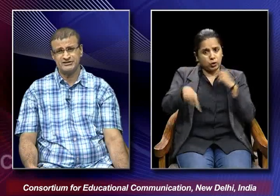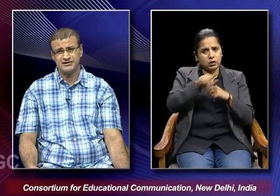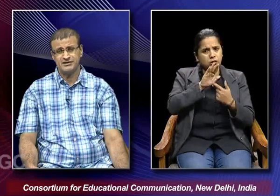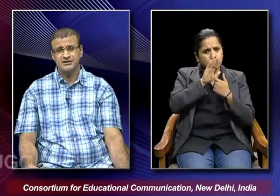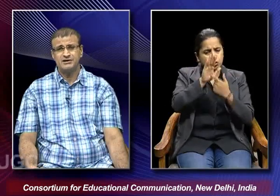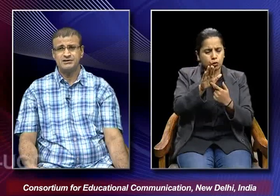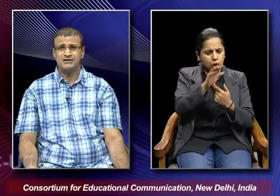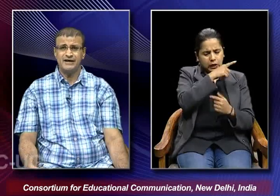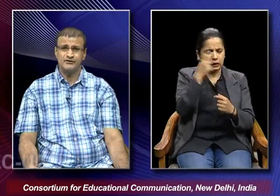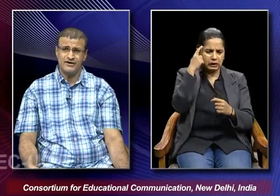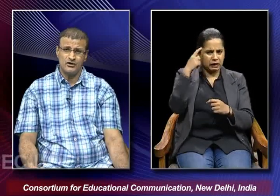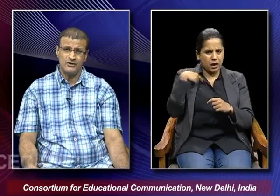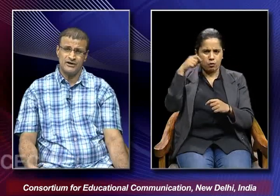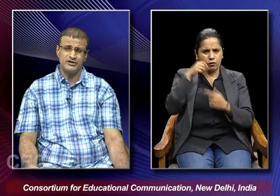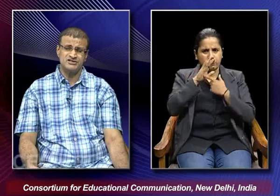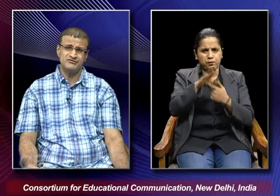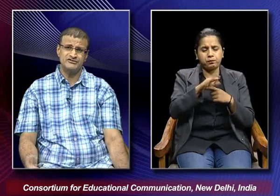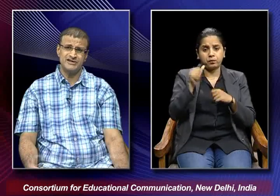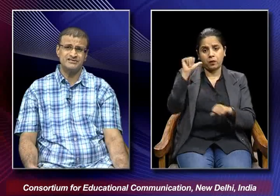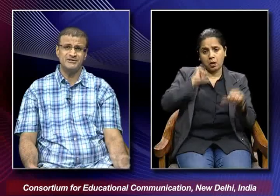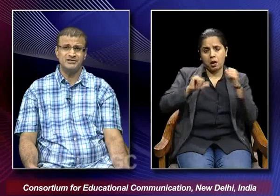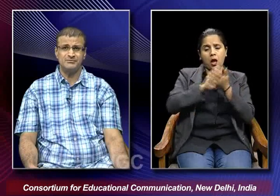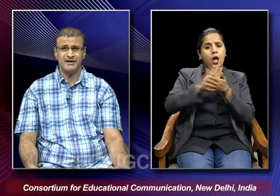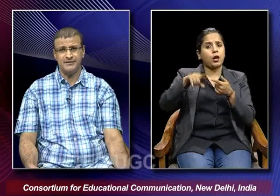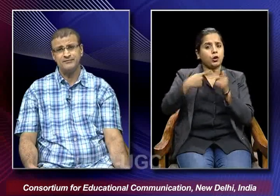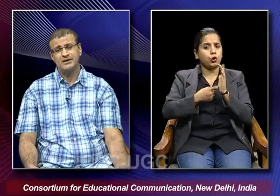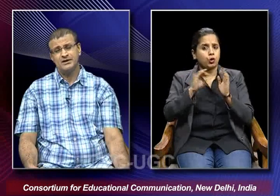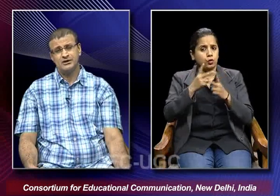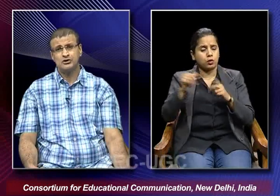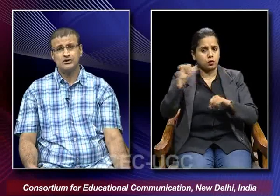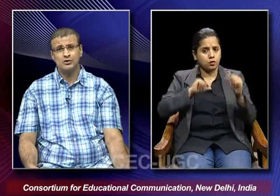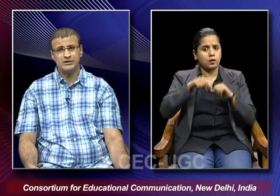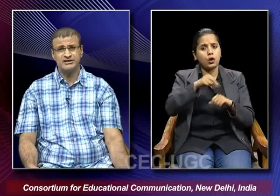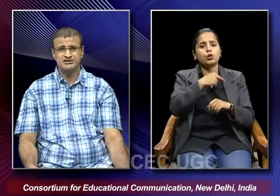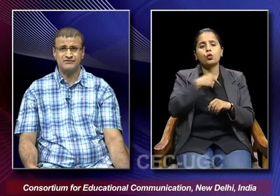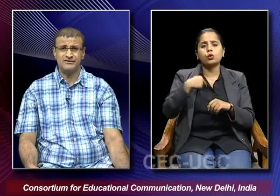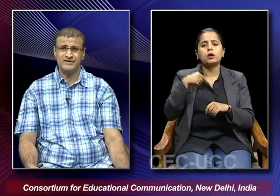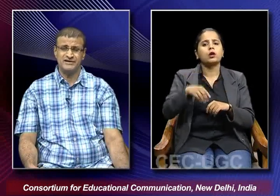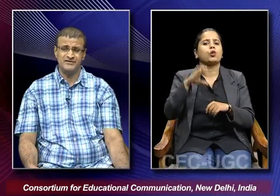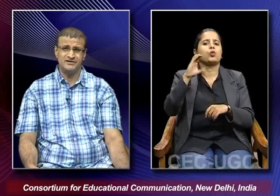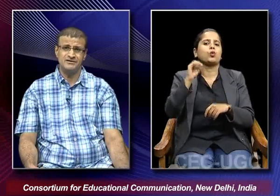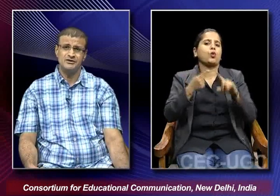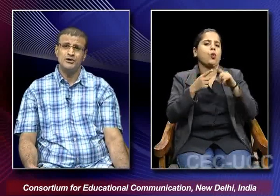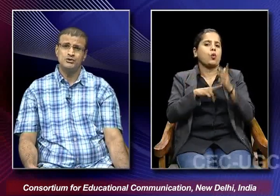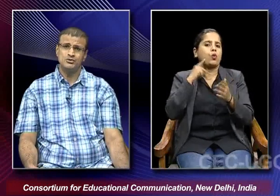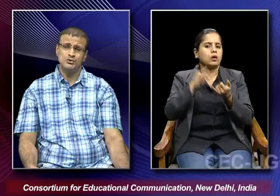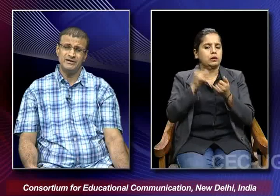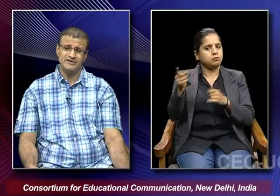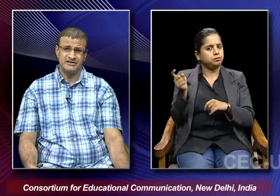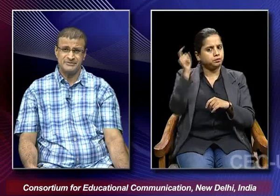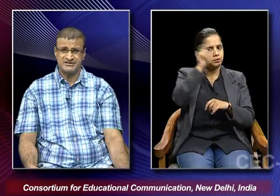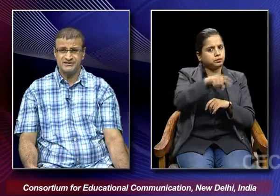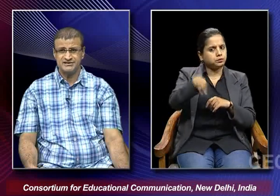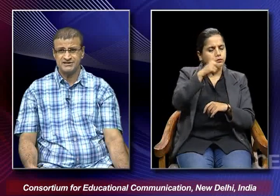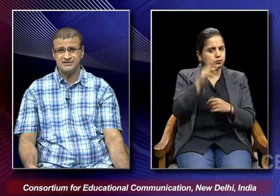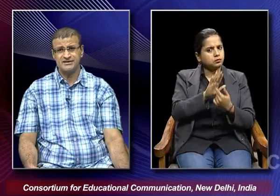a way project the kind of heroic heroics which were exhibited by dr courtney's when he went to in a